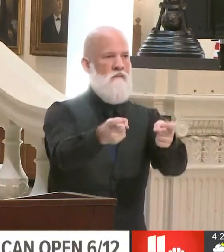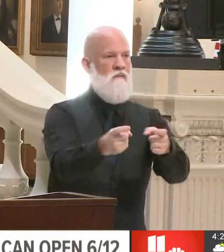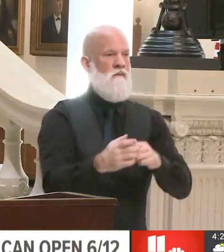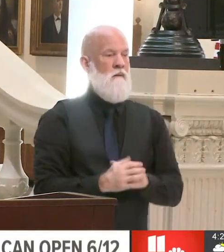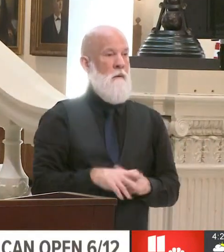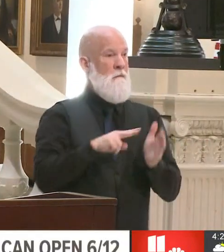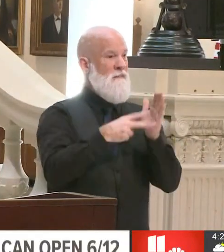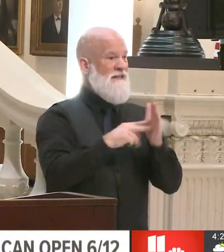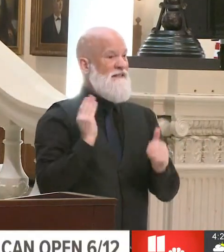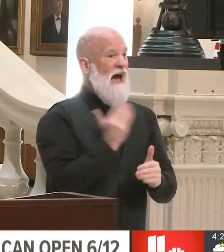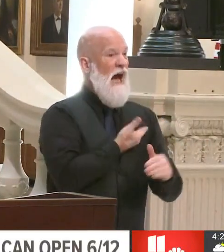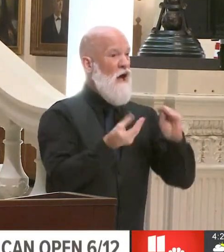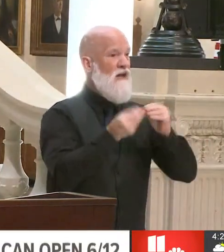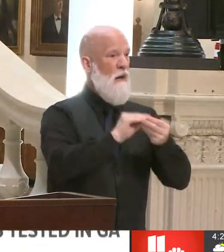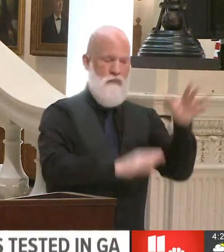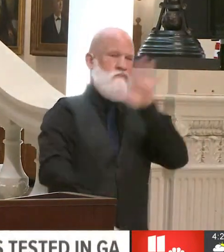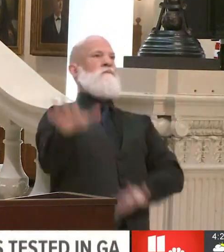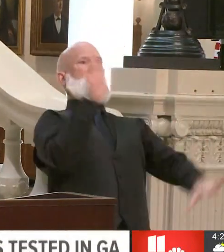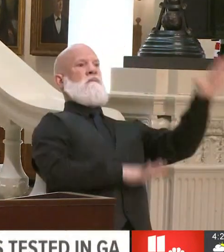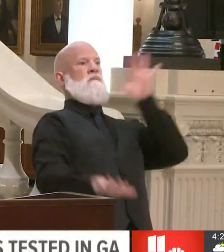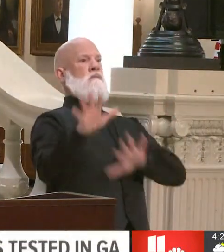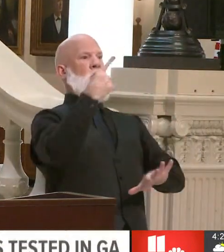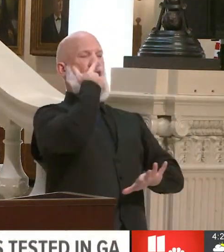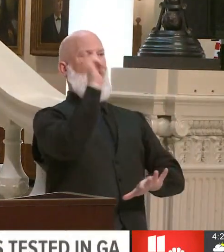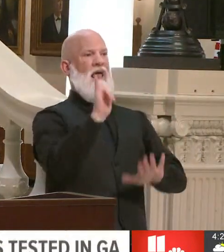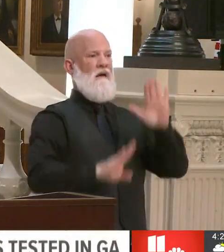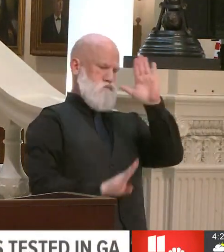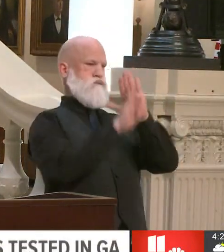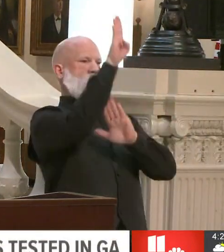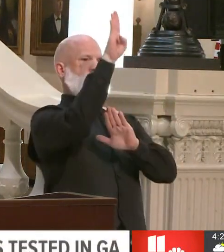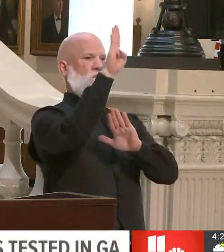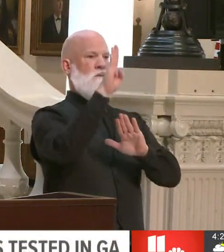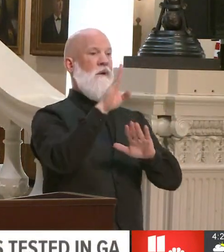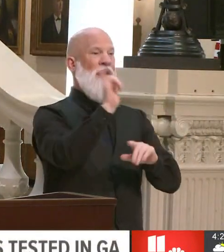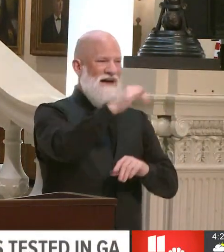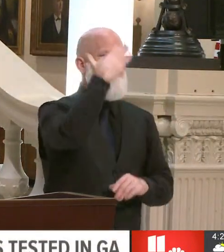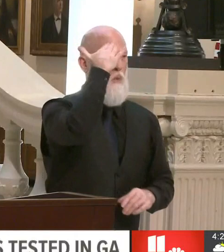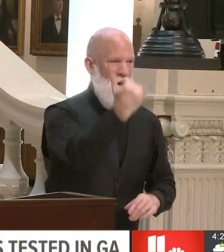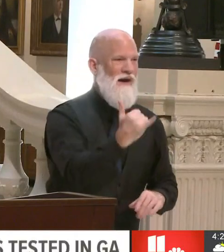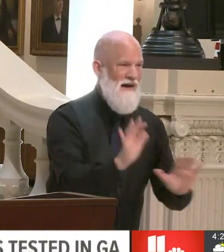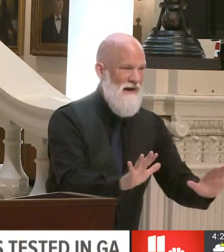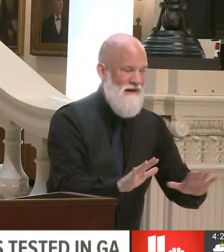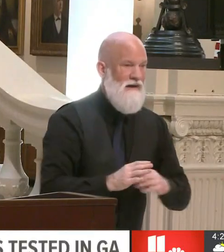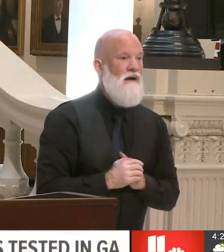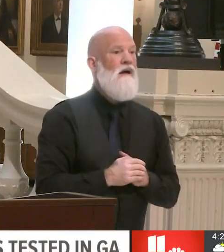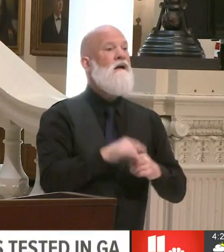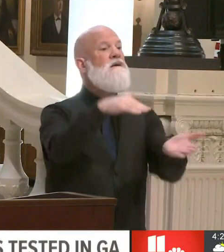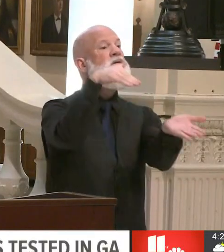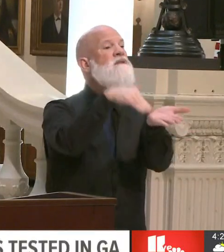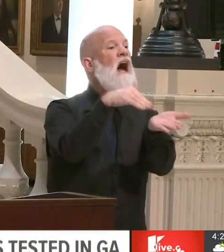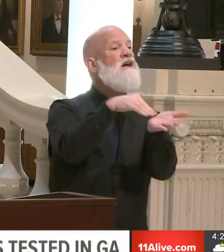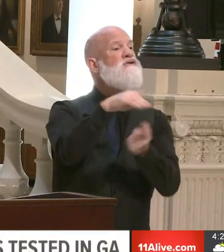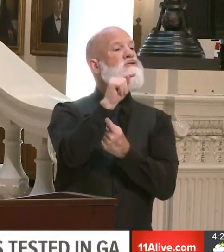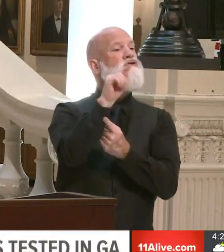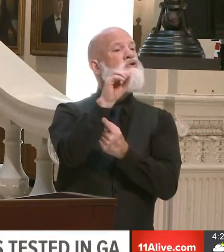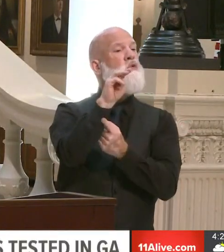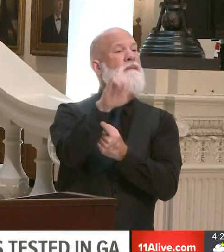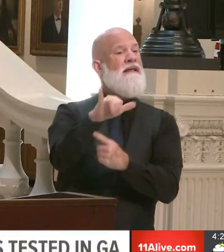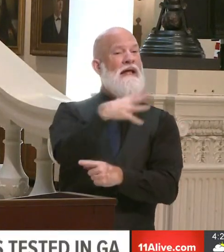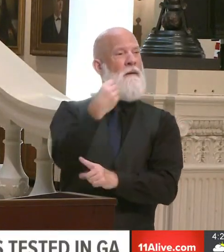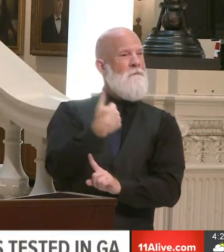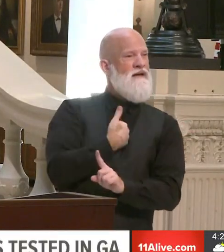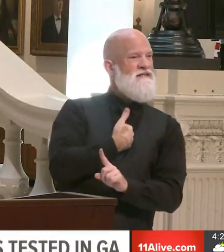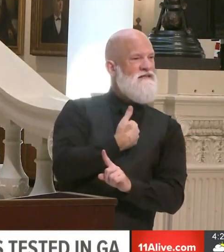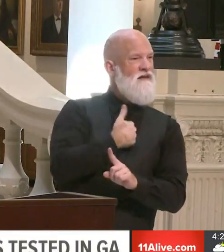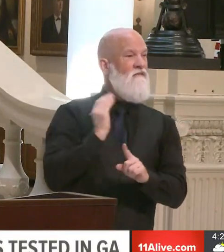So we feel like that is the reason for the spike in the cases. I can assure you that Dr. Toomey and I and our whole teams continue